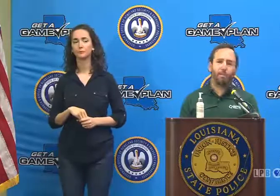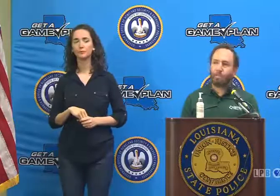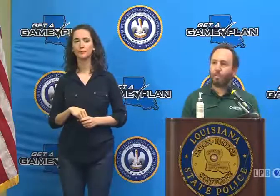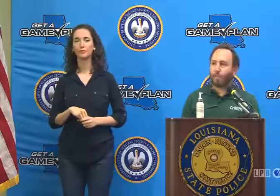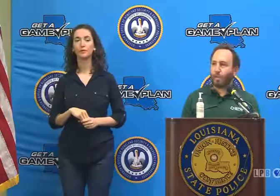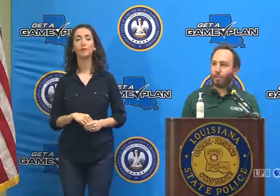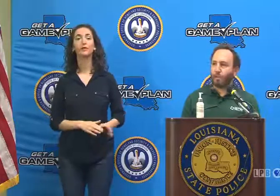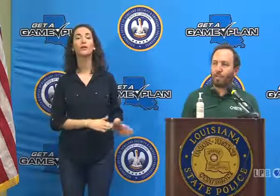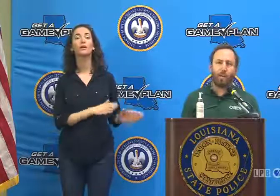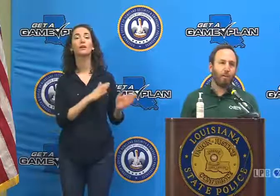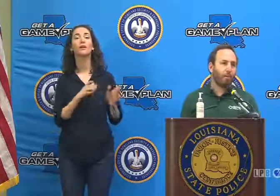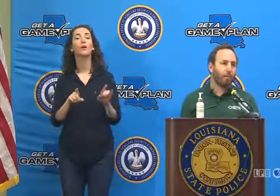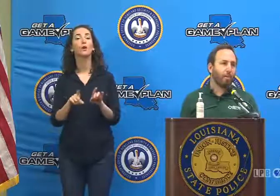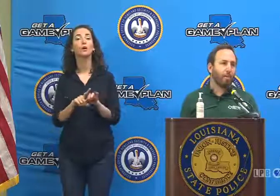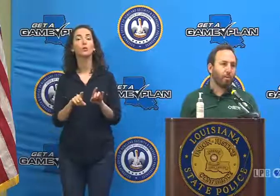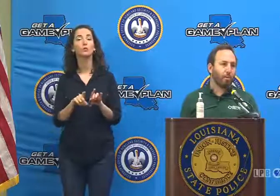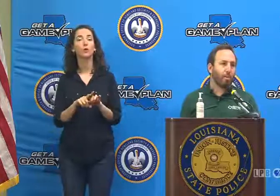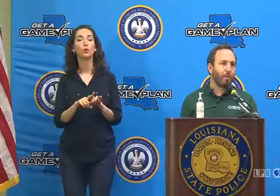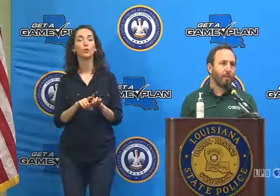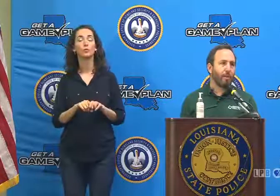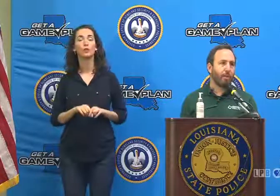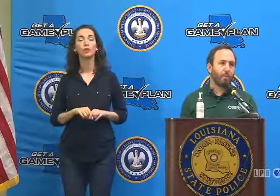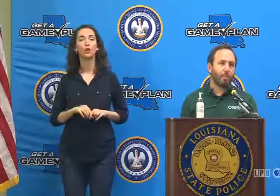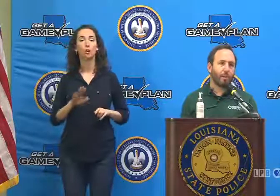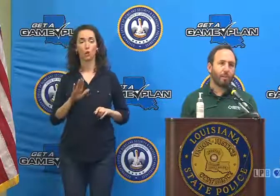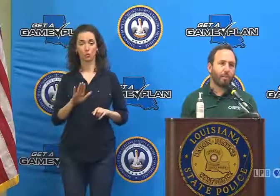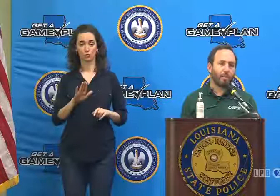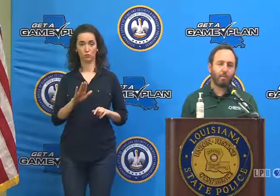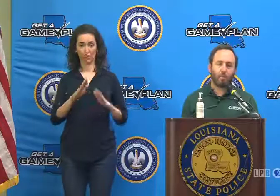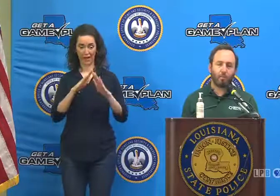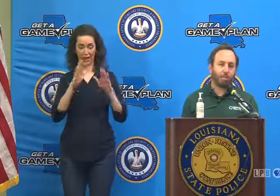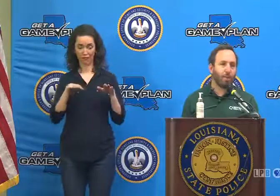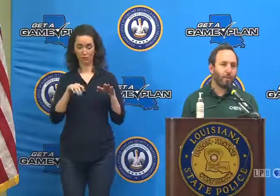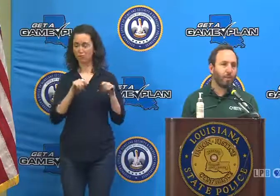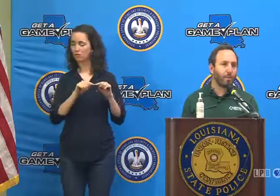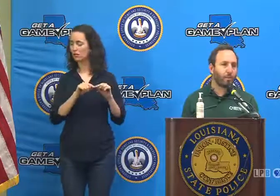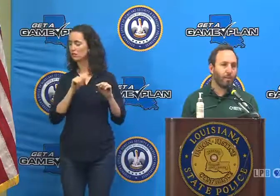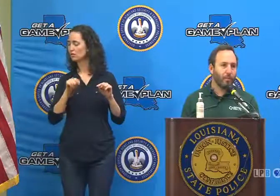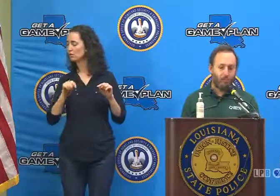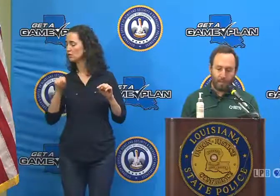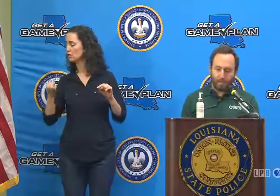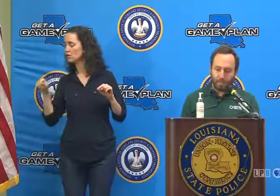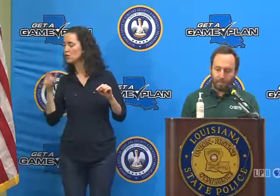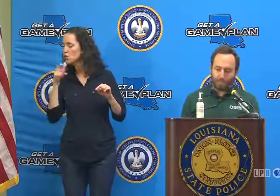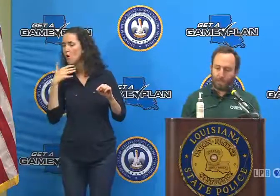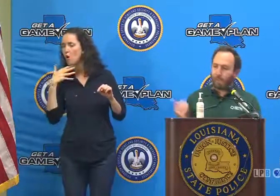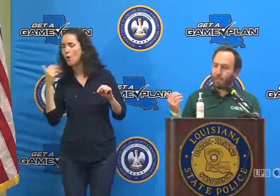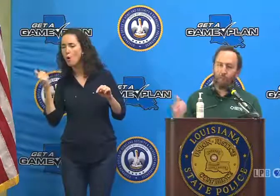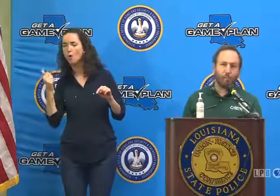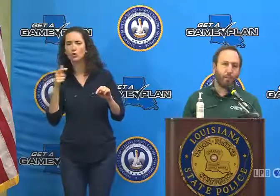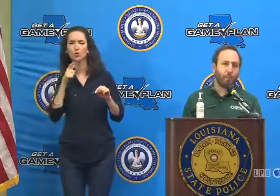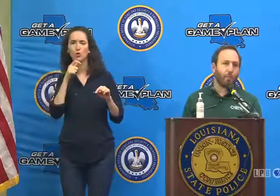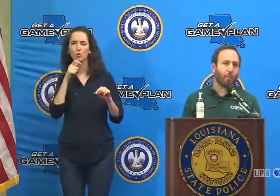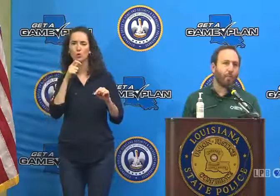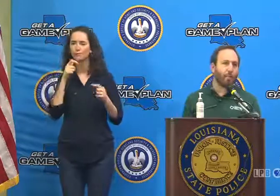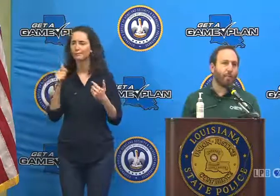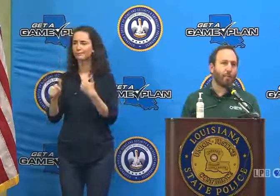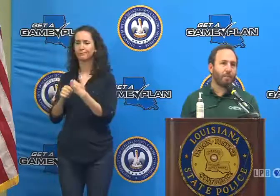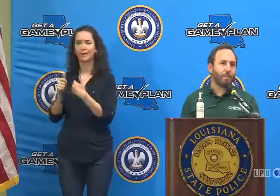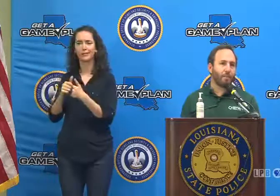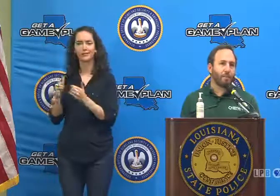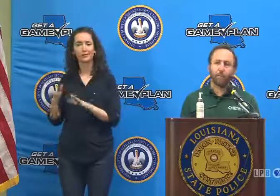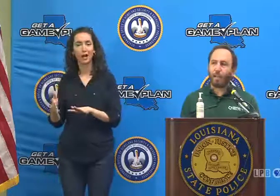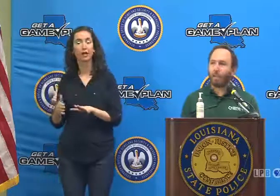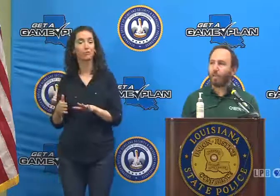continue to check on your old and otherwise vulnerable neighbors. 13 of the 29